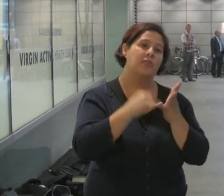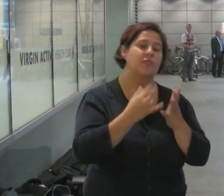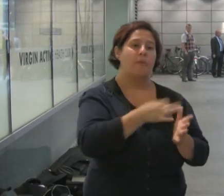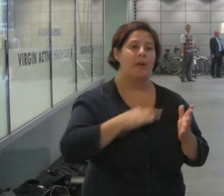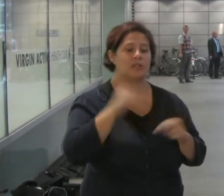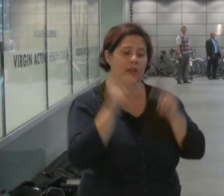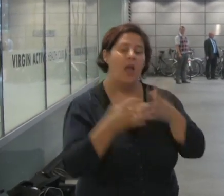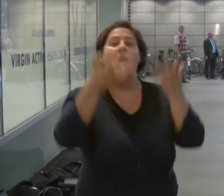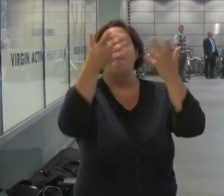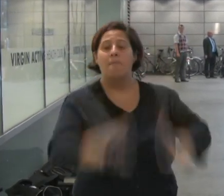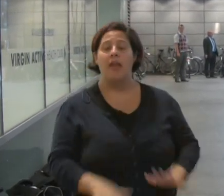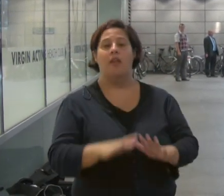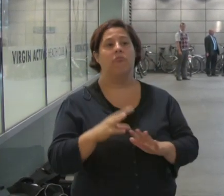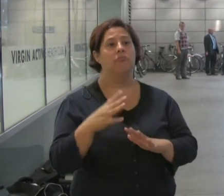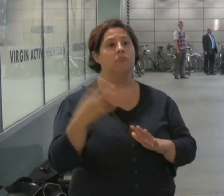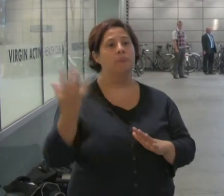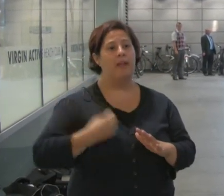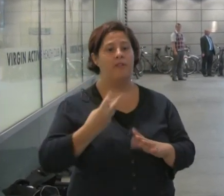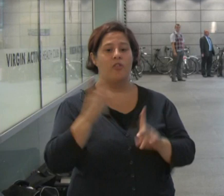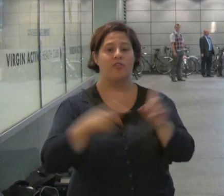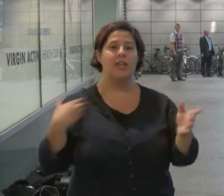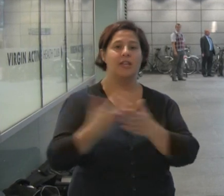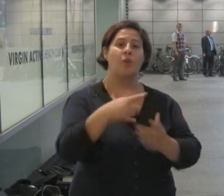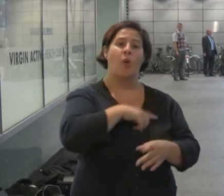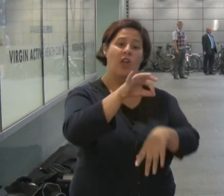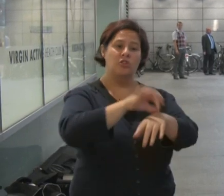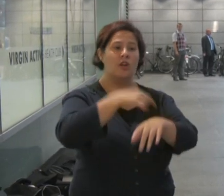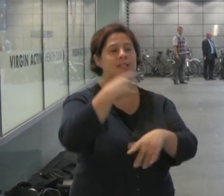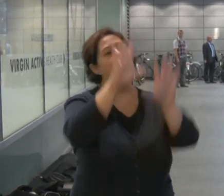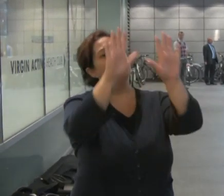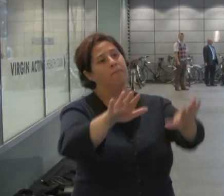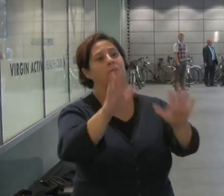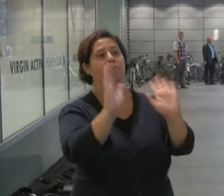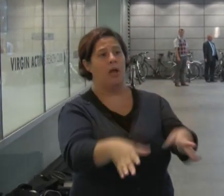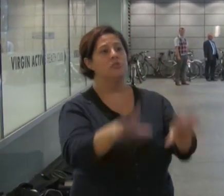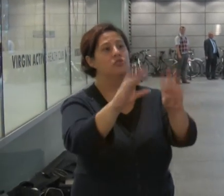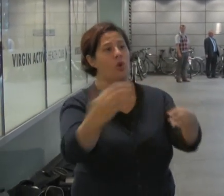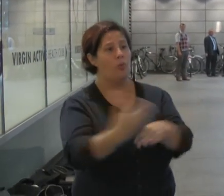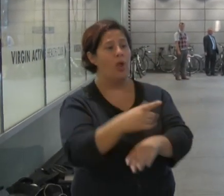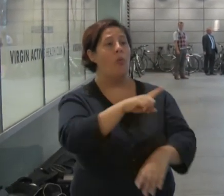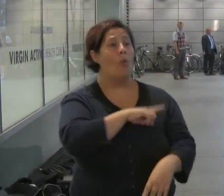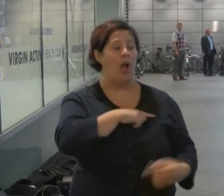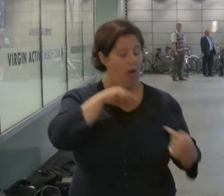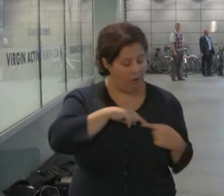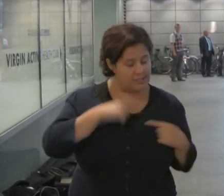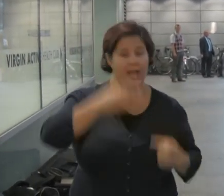claimed incapacity benefit for three years because his doctor had ordered him to stop working after having a heart attack and a stroke.